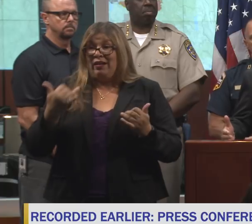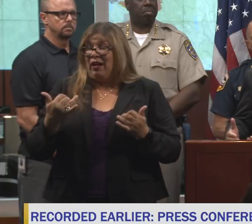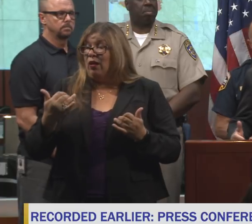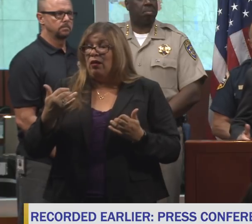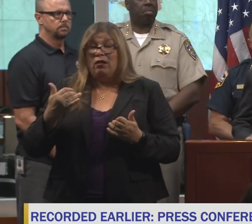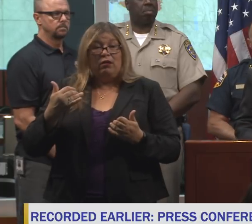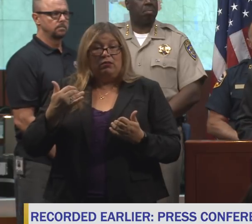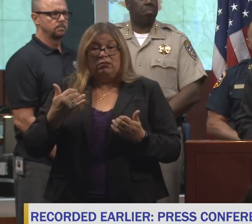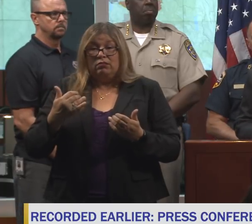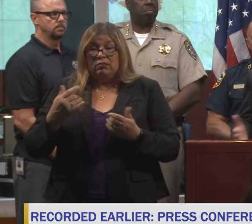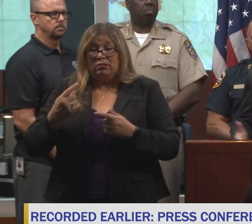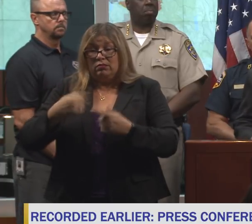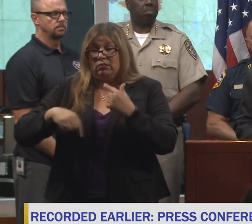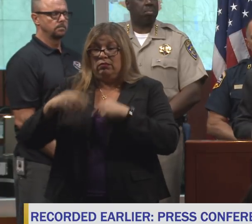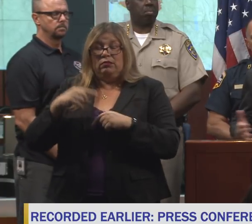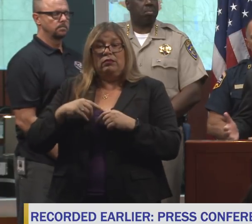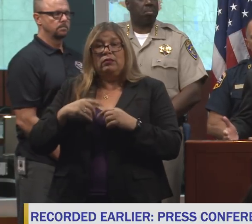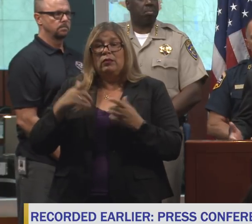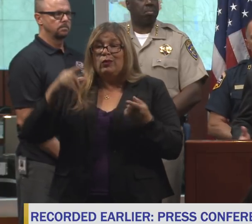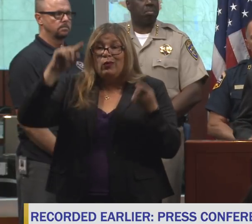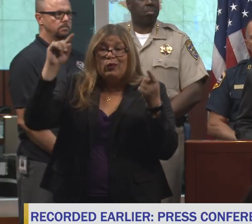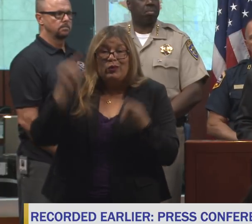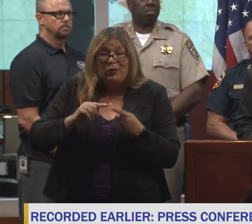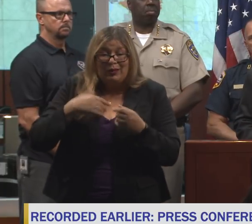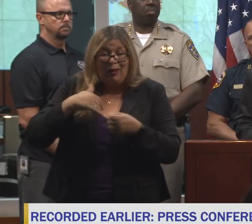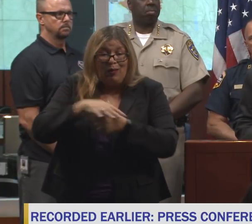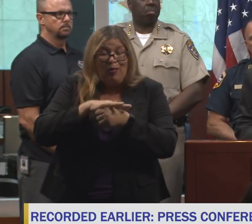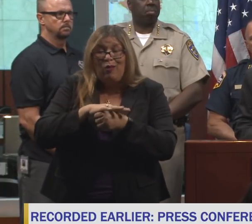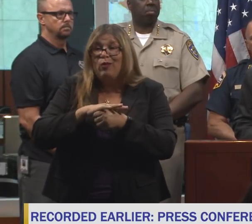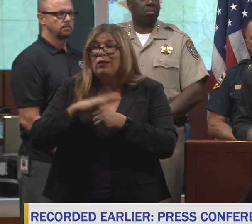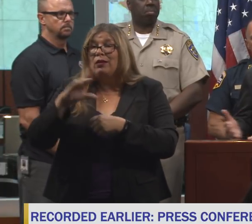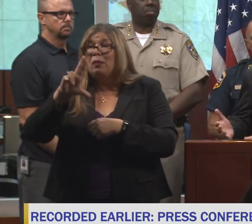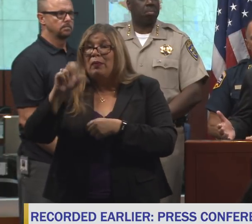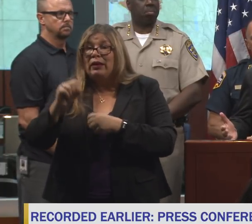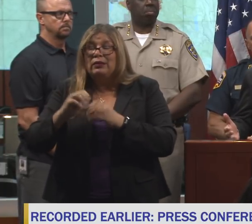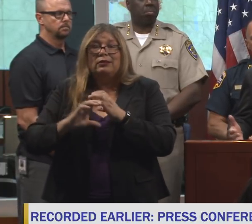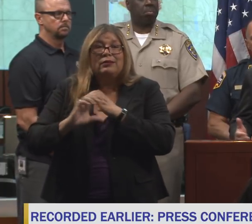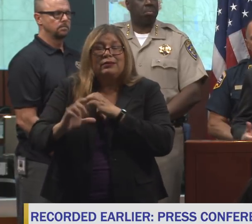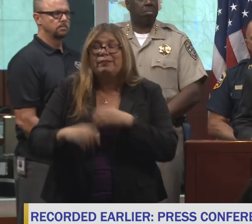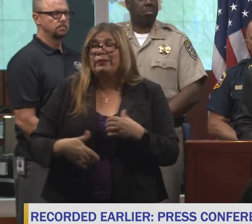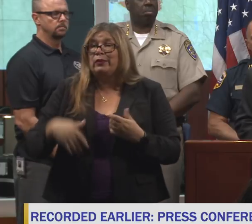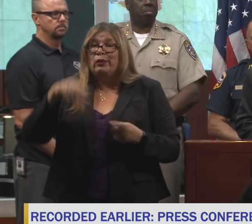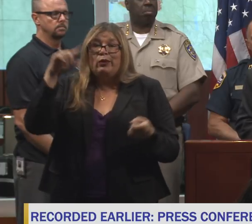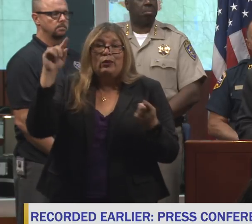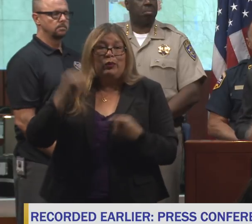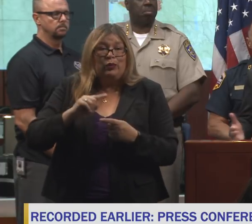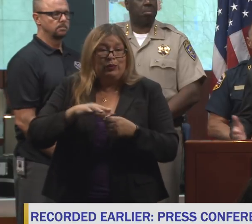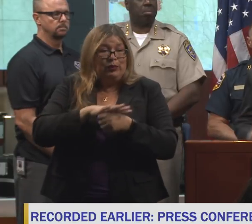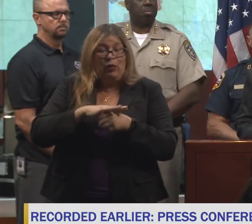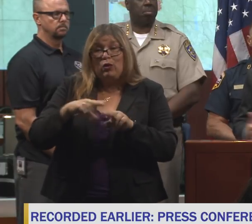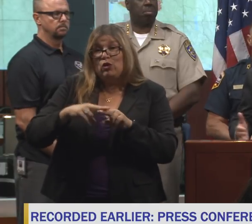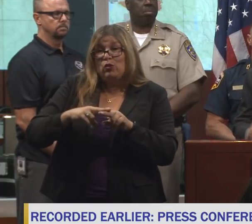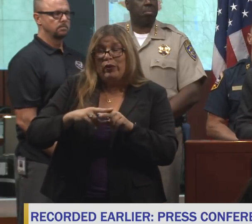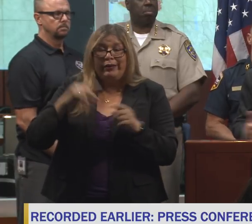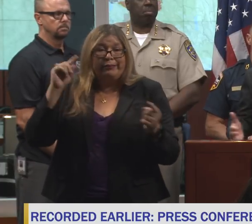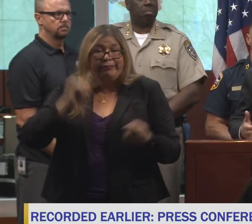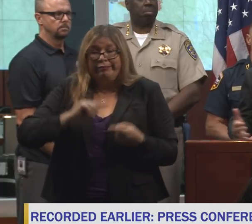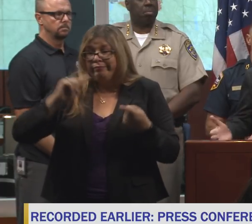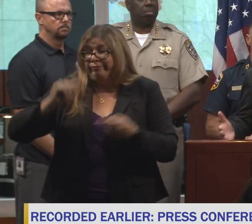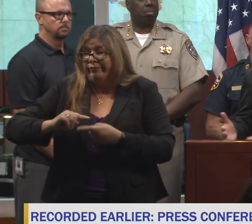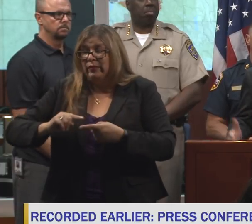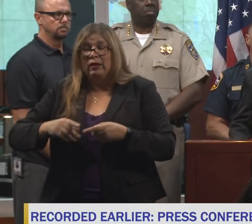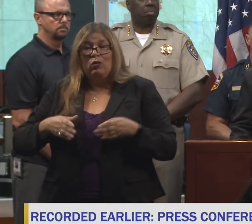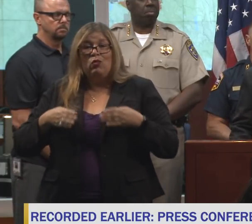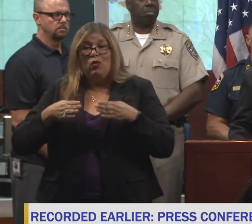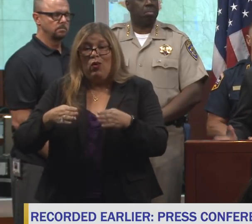transit, local buses, local trains, and then we have our roads